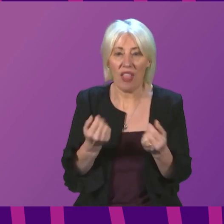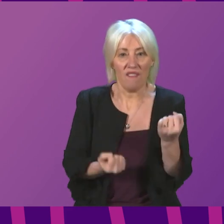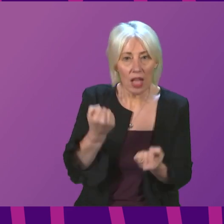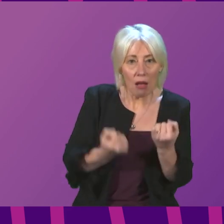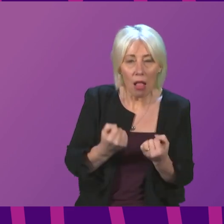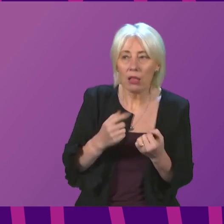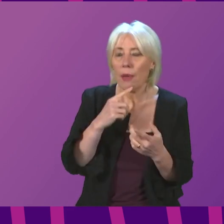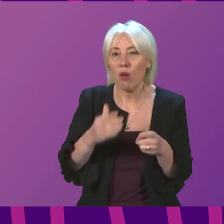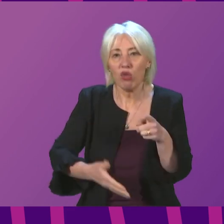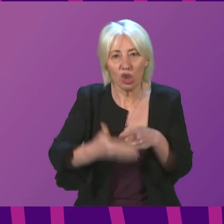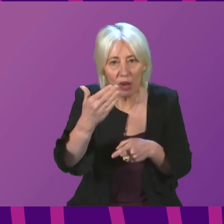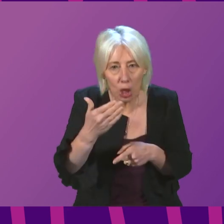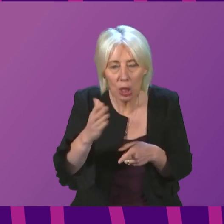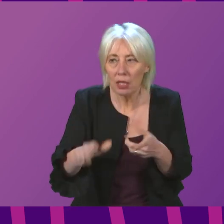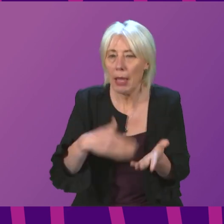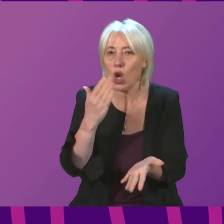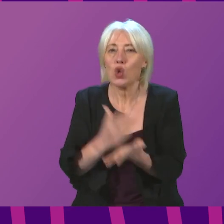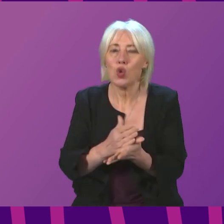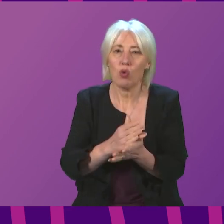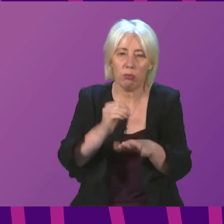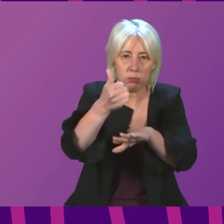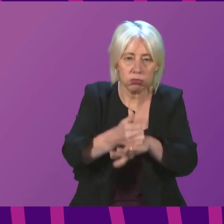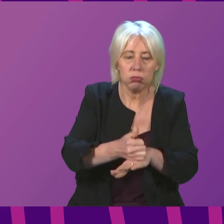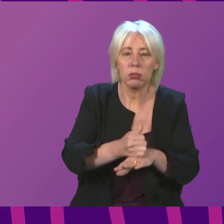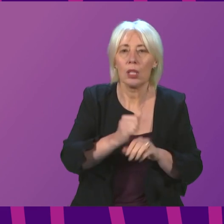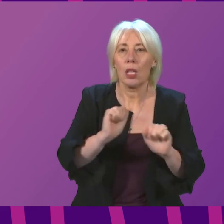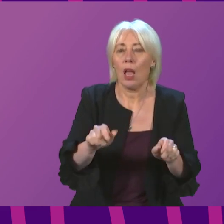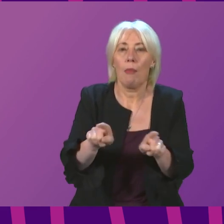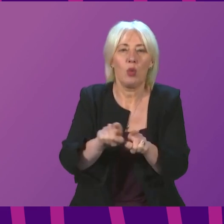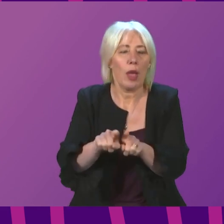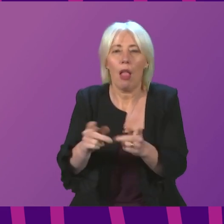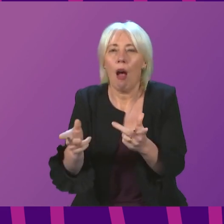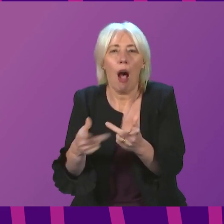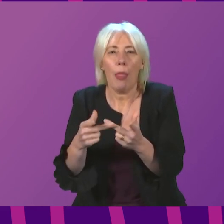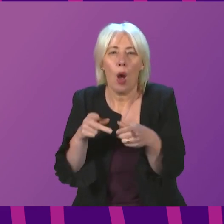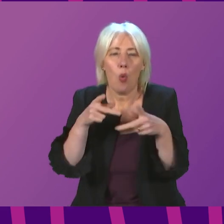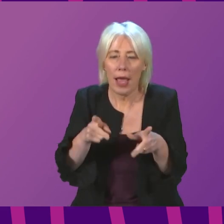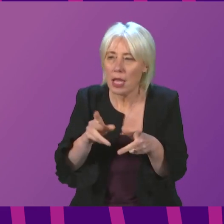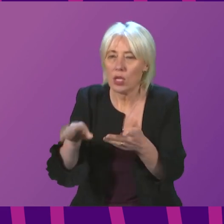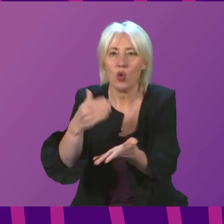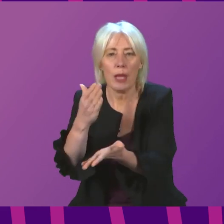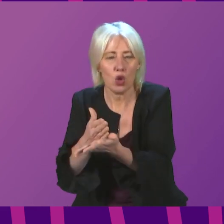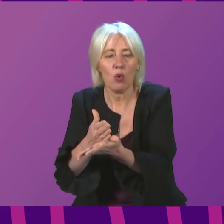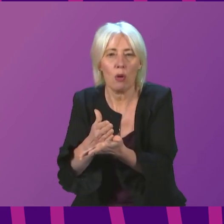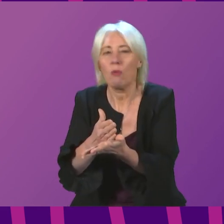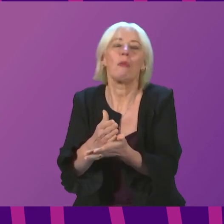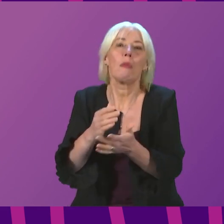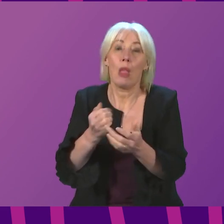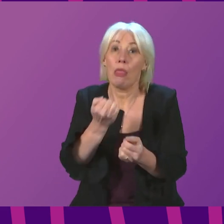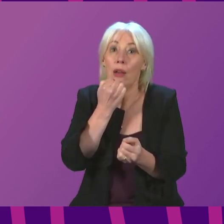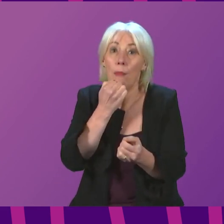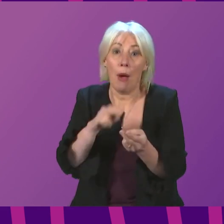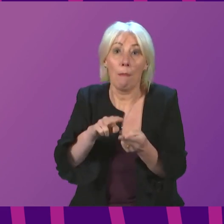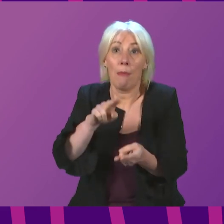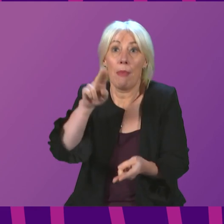restrictions are imposed. There are also other steps being taken to try to ensure that, as cases rise,